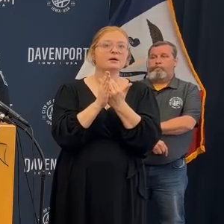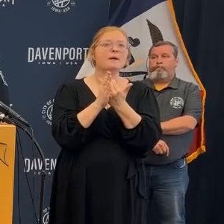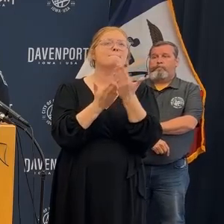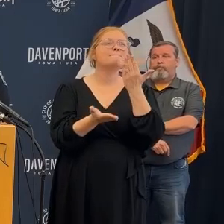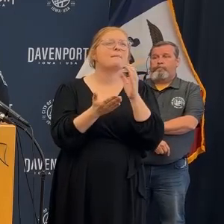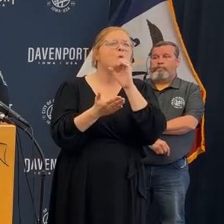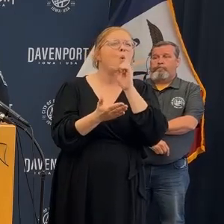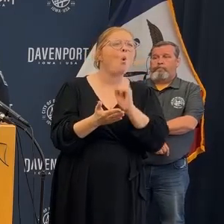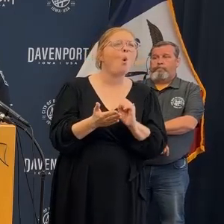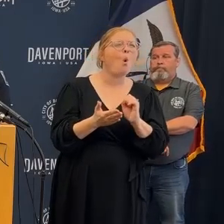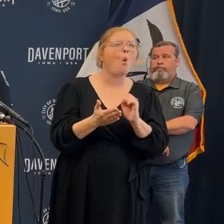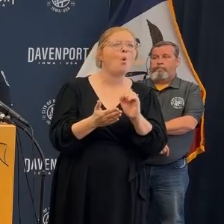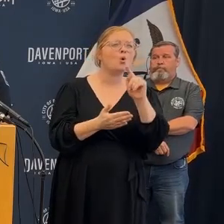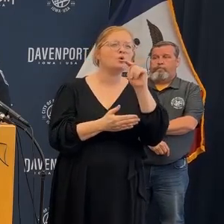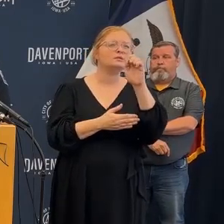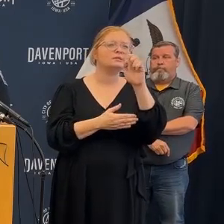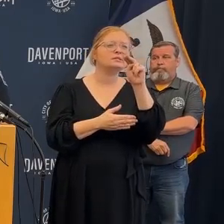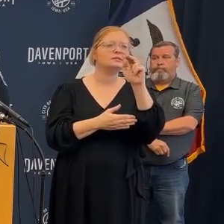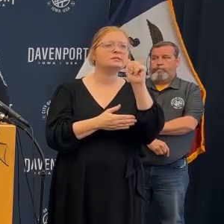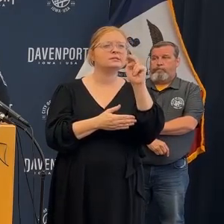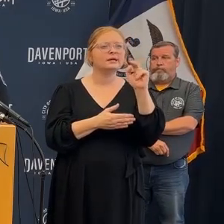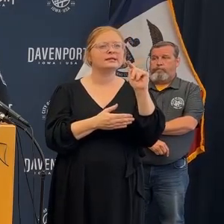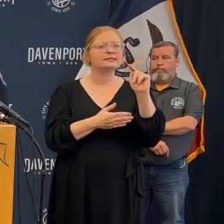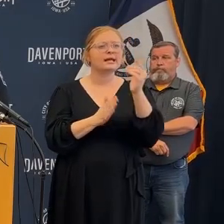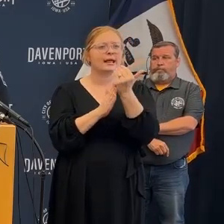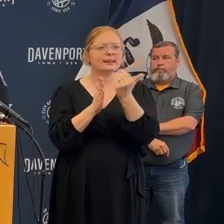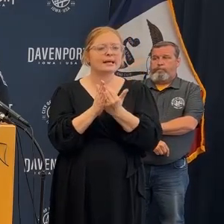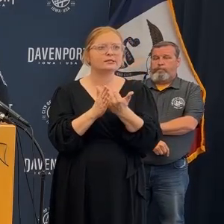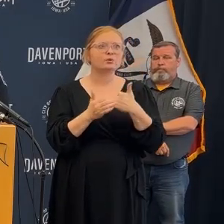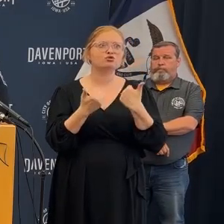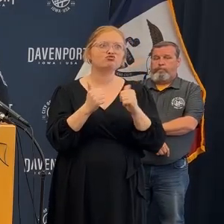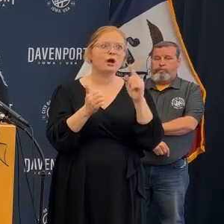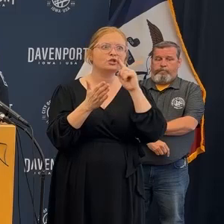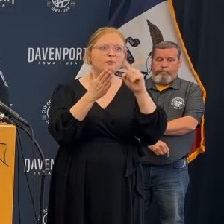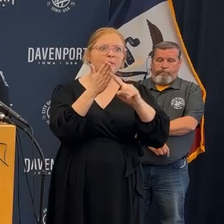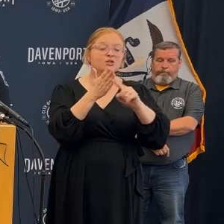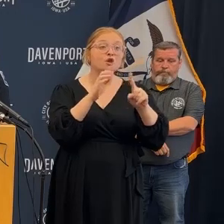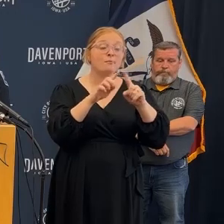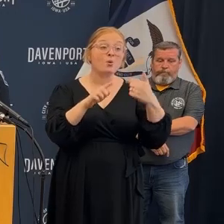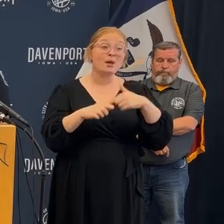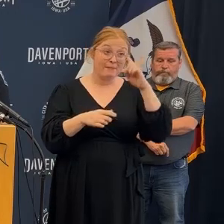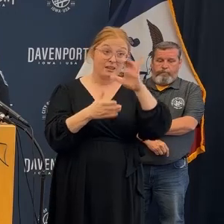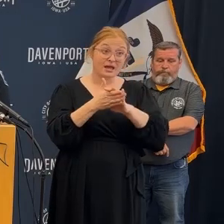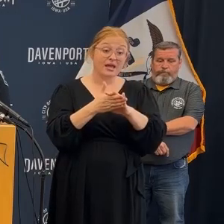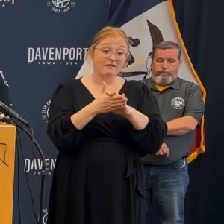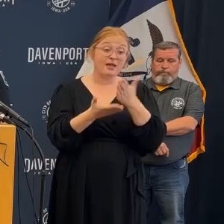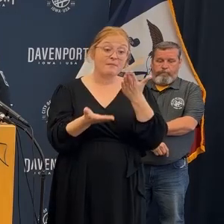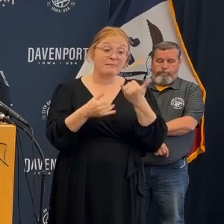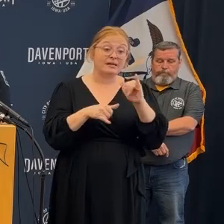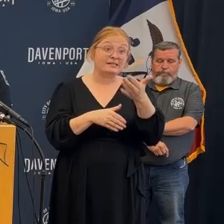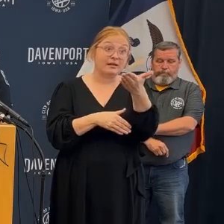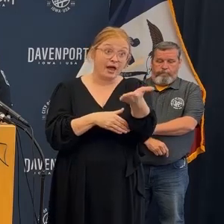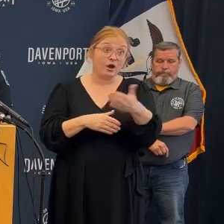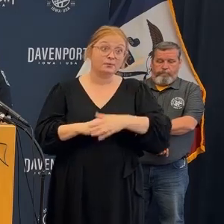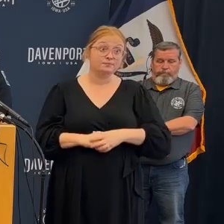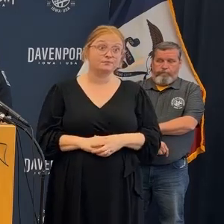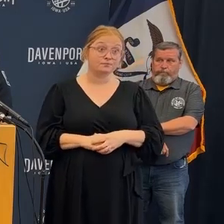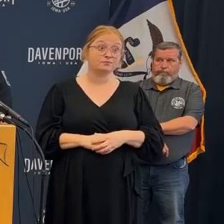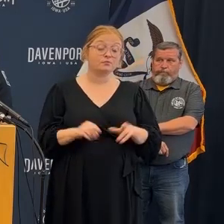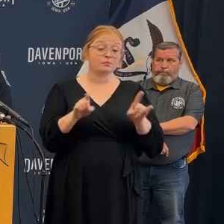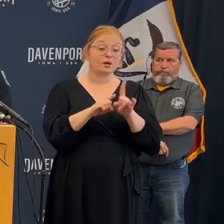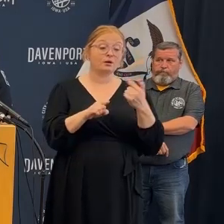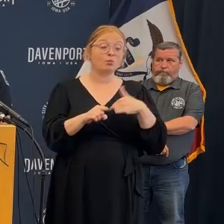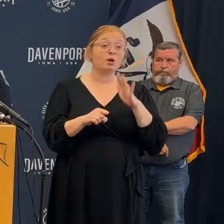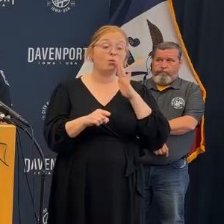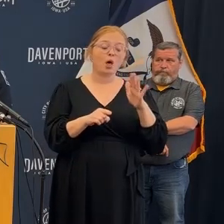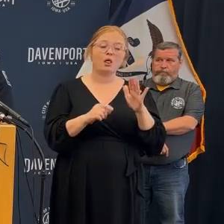of the five who are unaccounted for the three others any hints or any idea of where they are if they're not likely to be in the building yeah so we're continuing